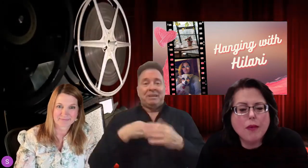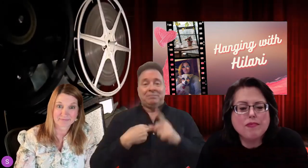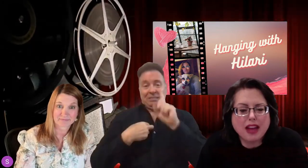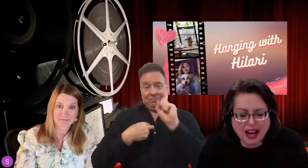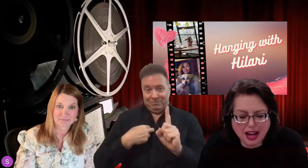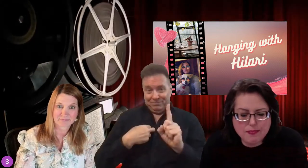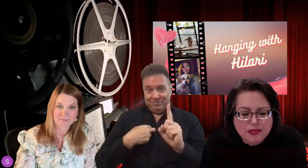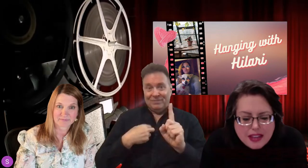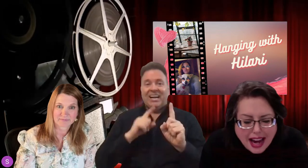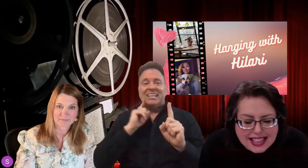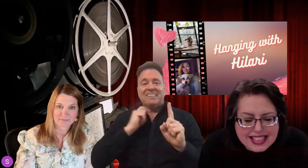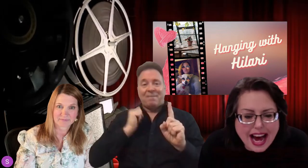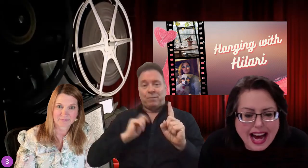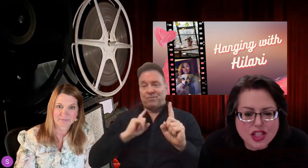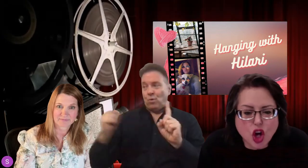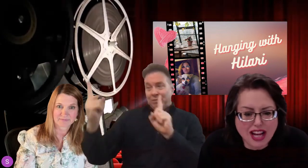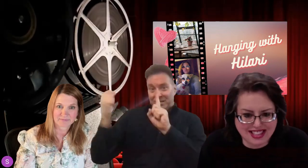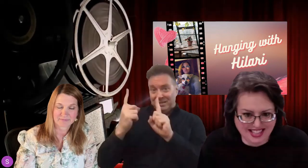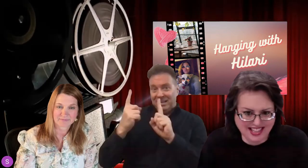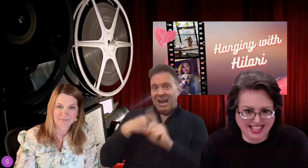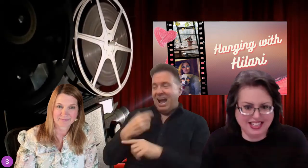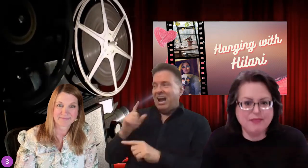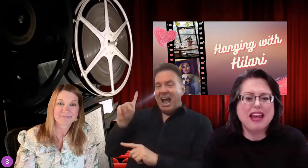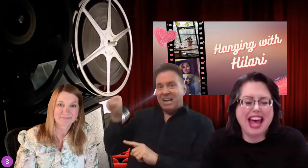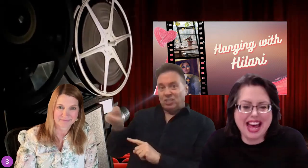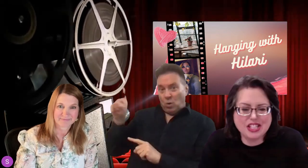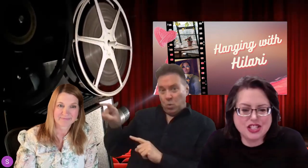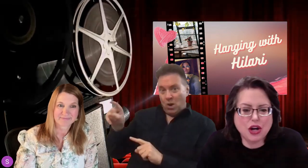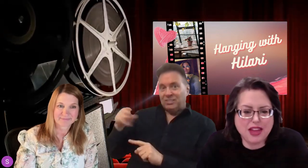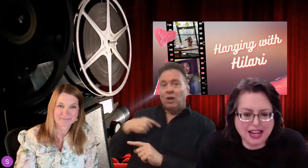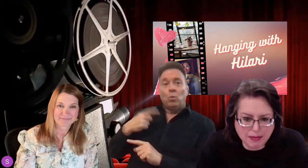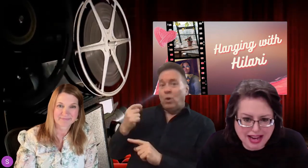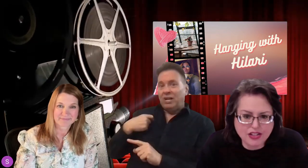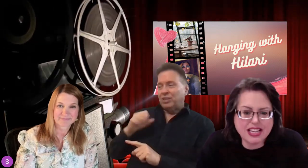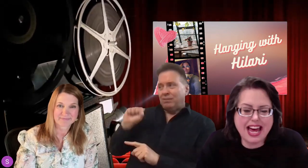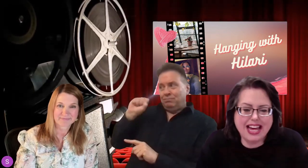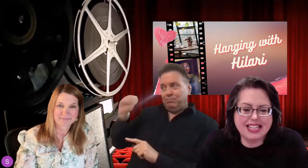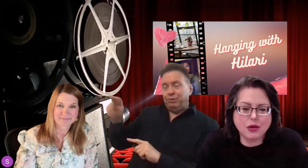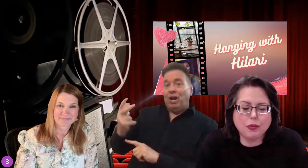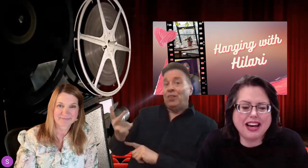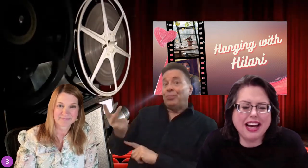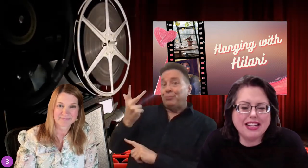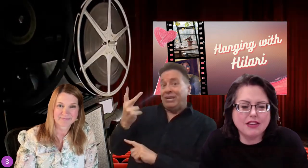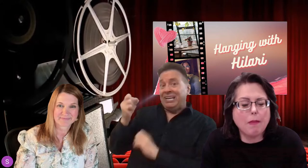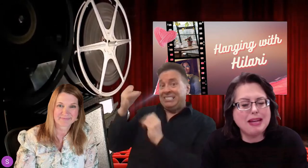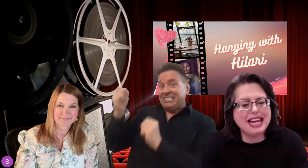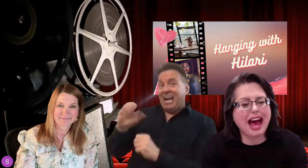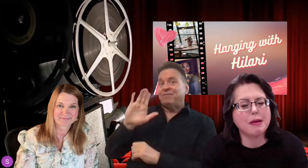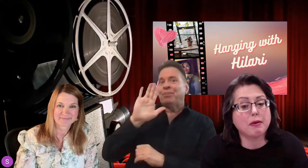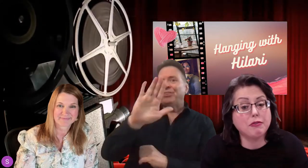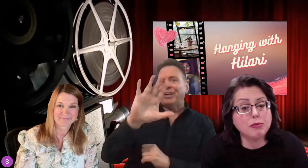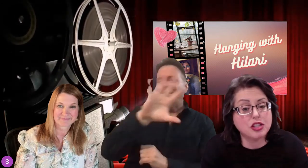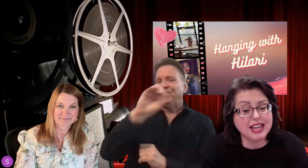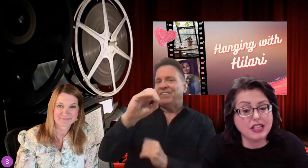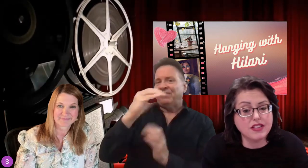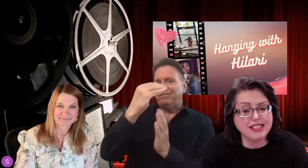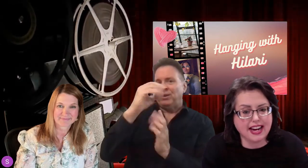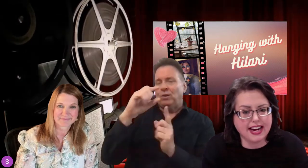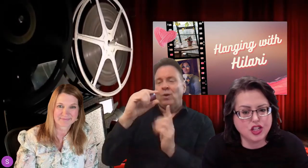I Saw the Sign. And, so they come out and we kind of, me and the performer stand on the stage.